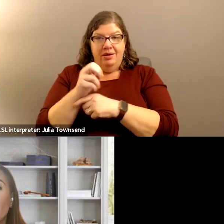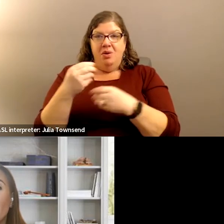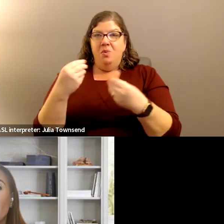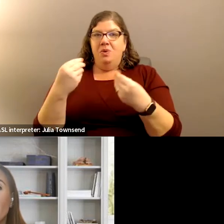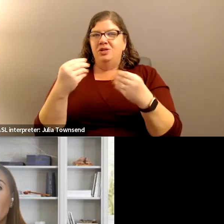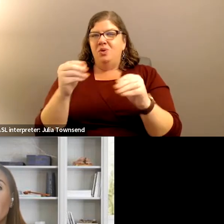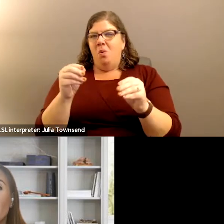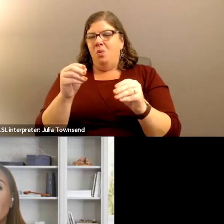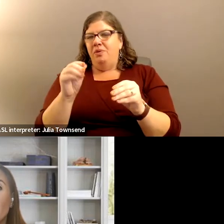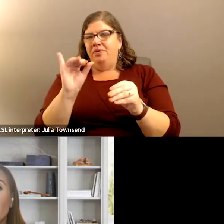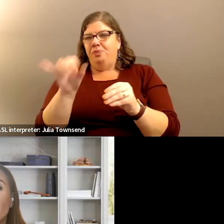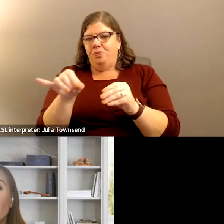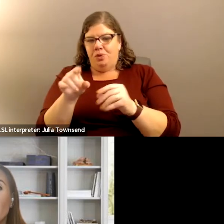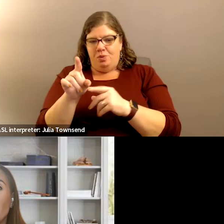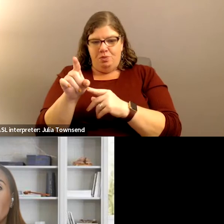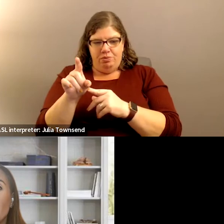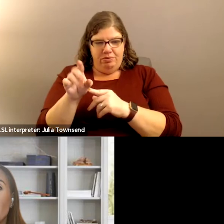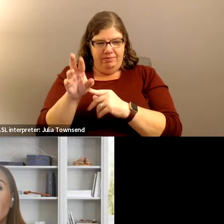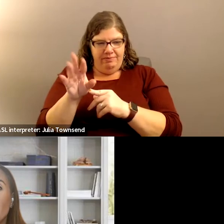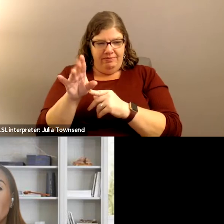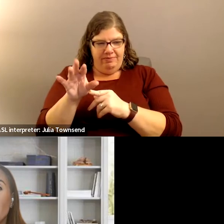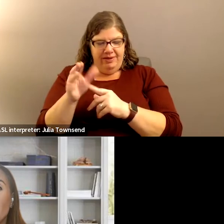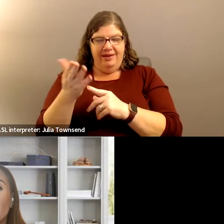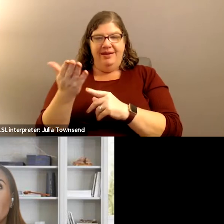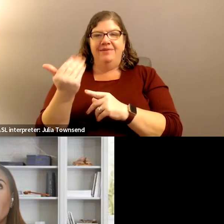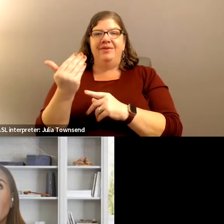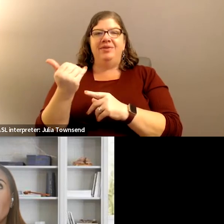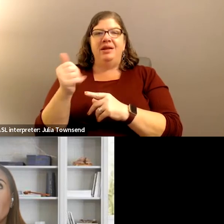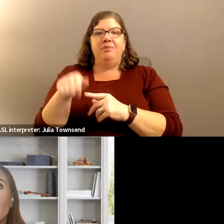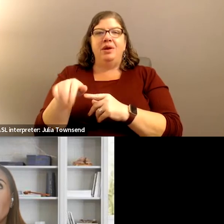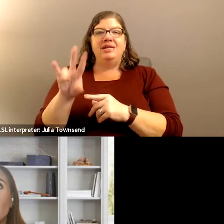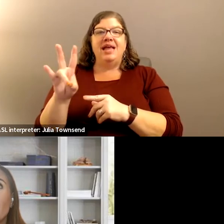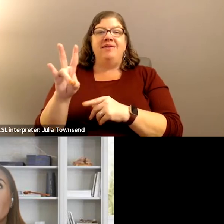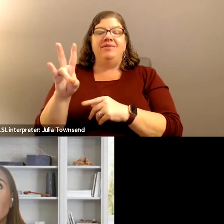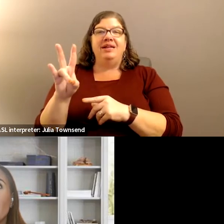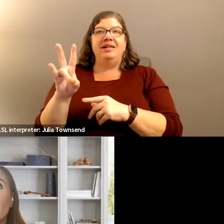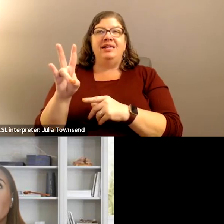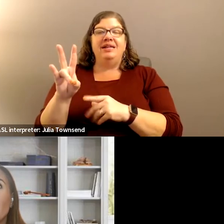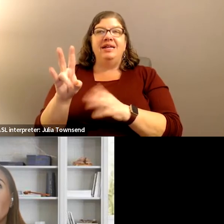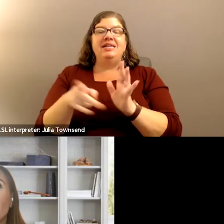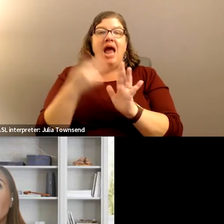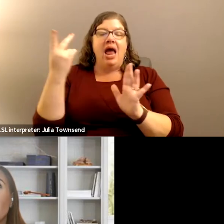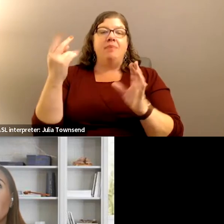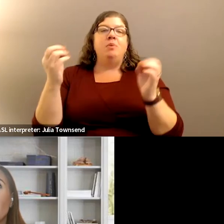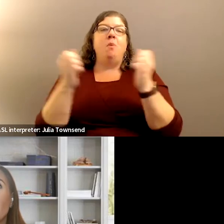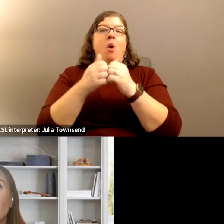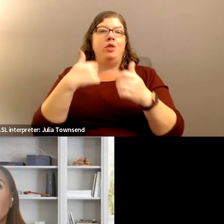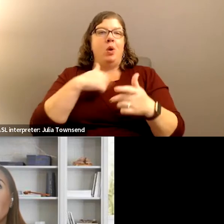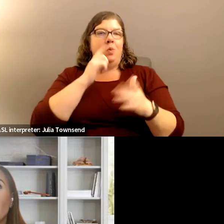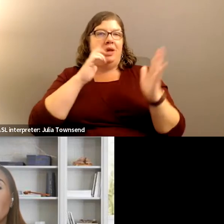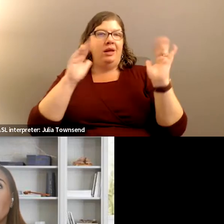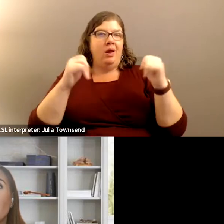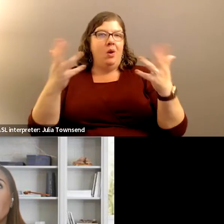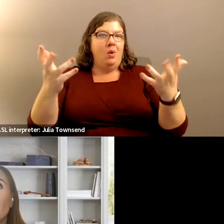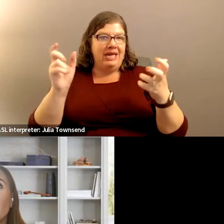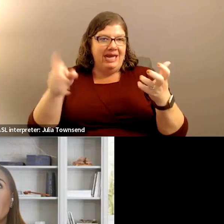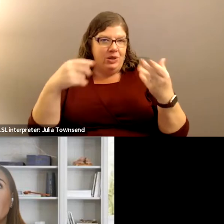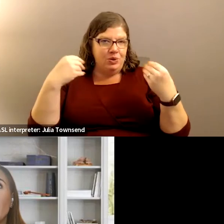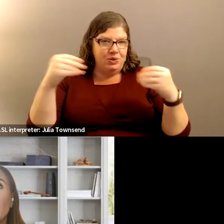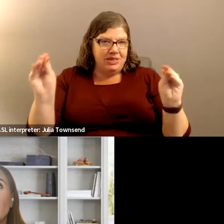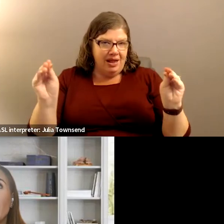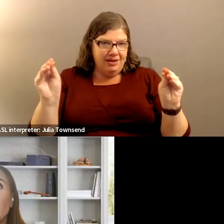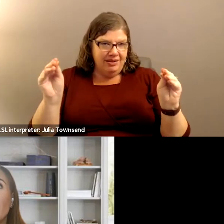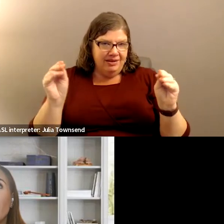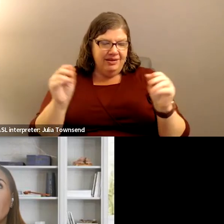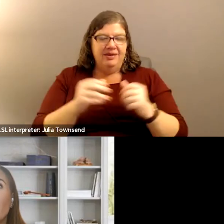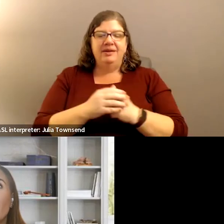selling that one 15.7 times over what we needed to sell. And